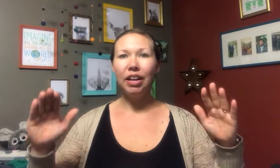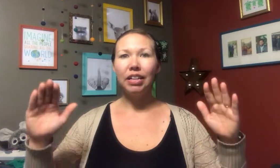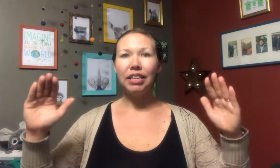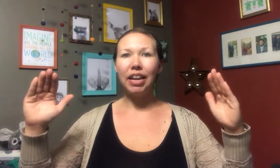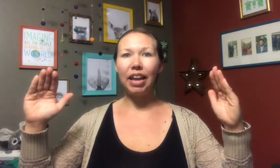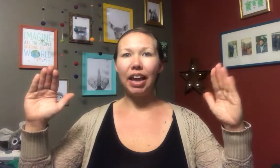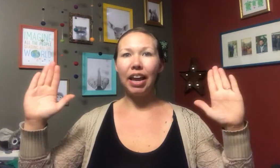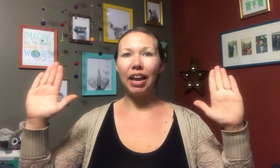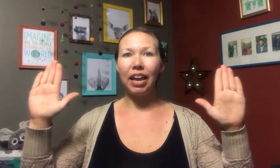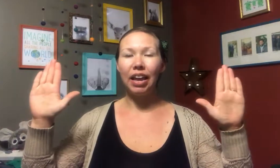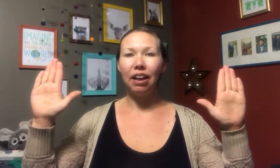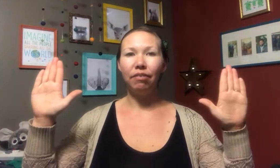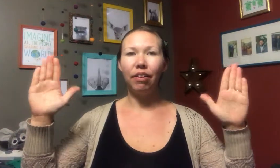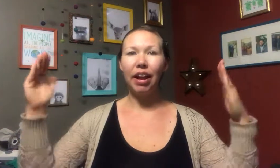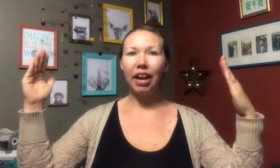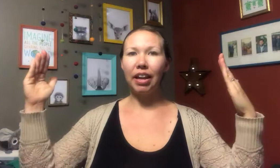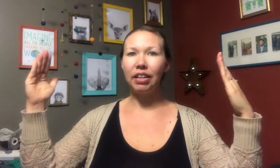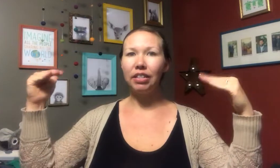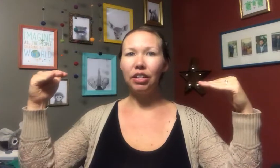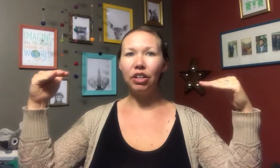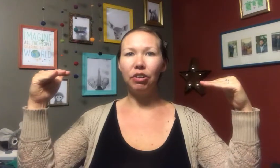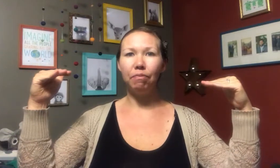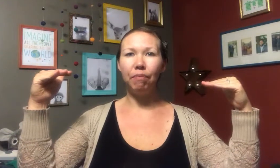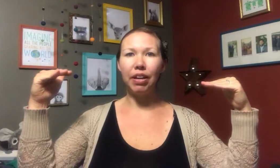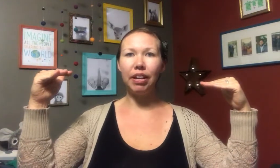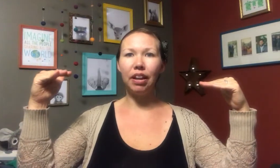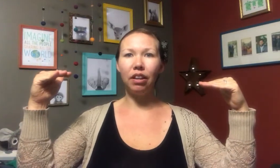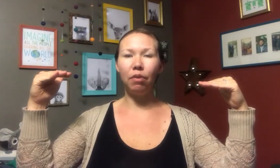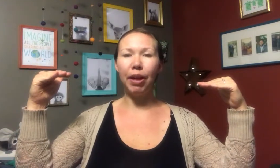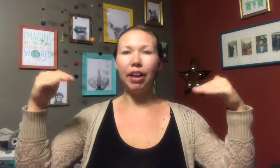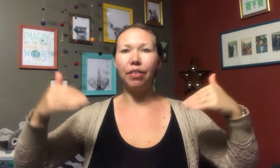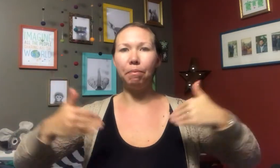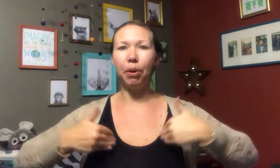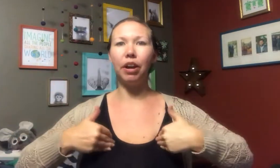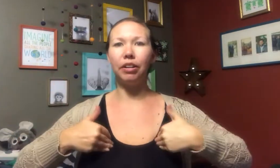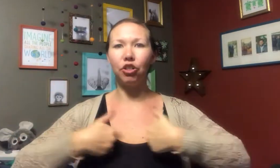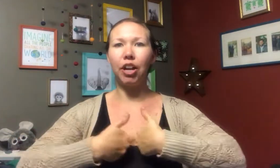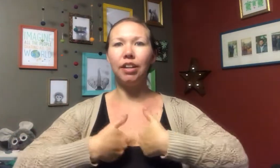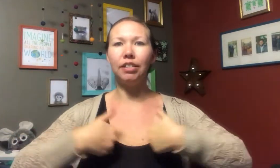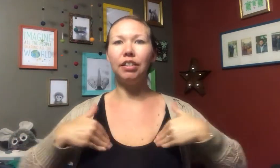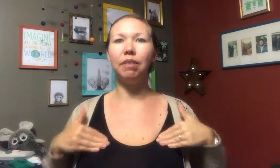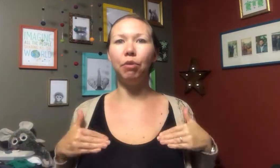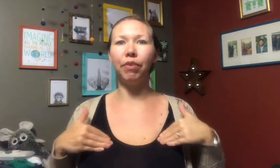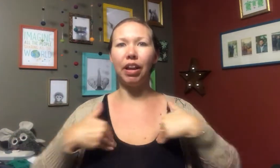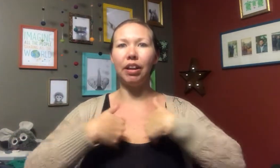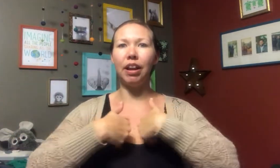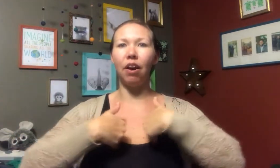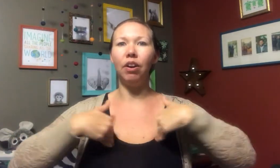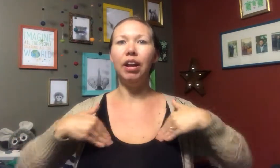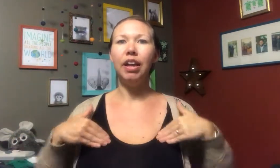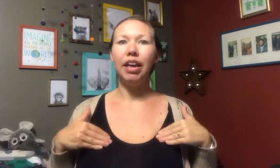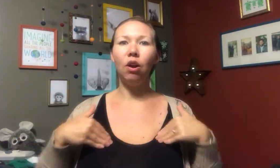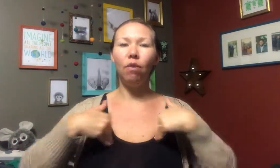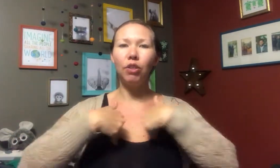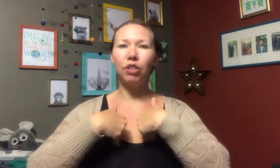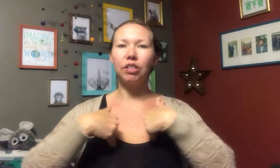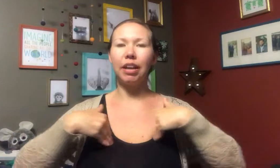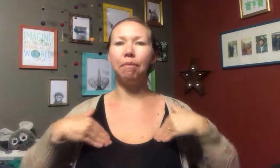take a flat hand, bend it a little bit, and then put it on your chest and move it in and out. It almost looks like